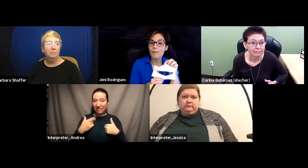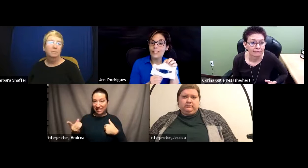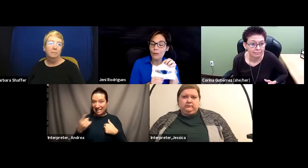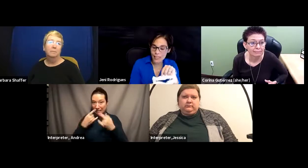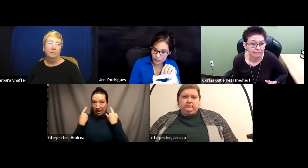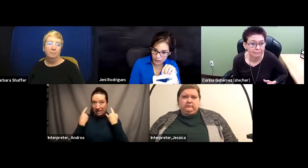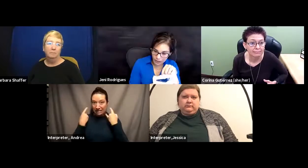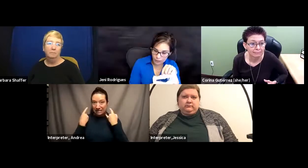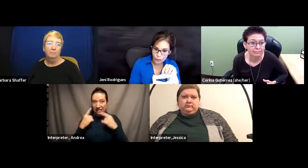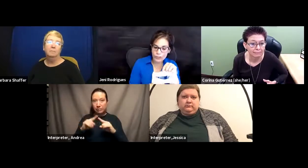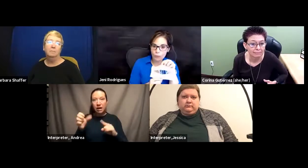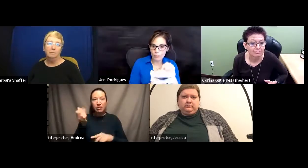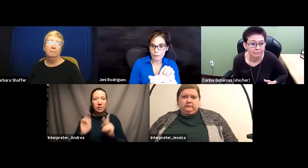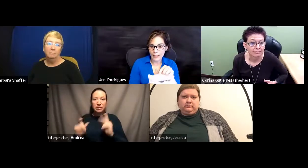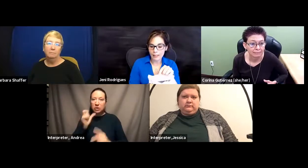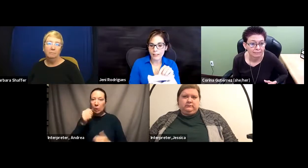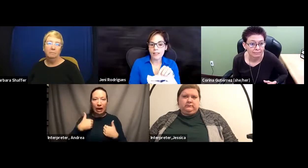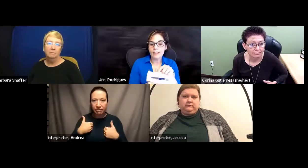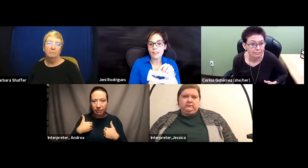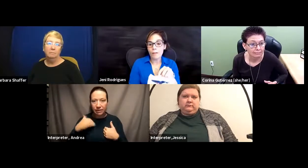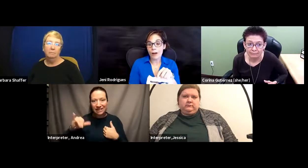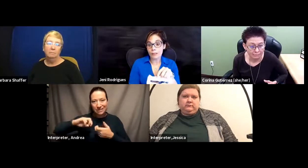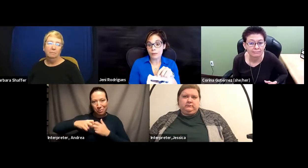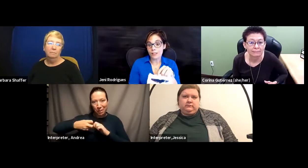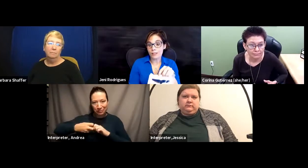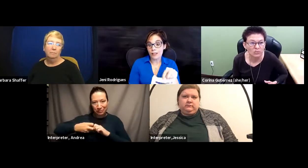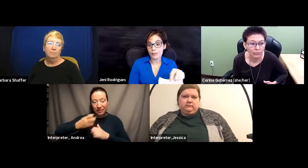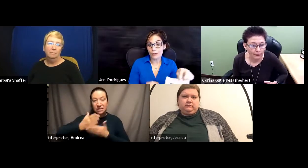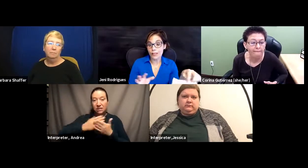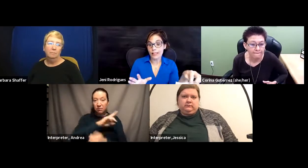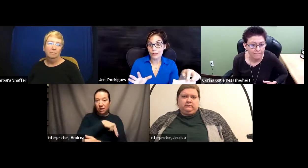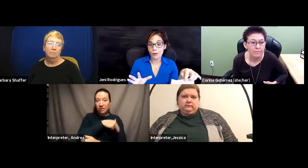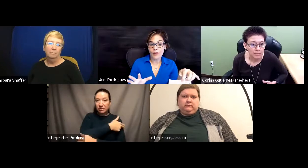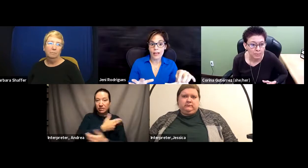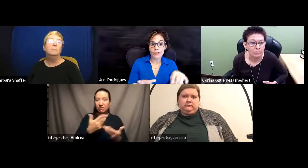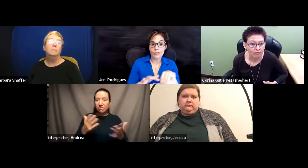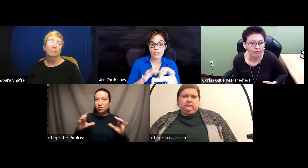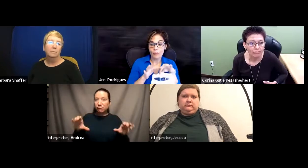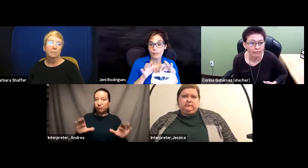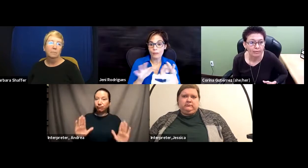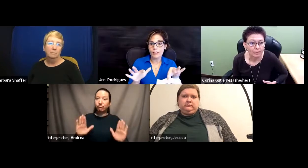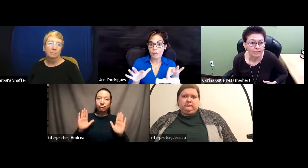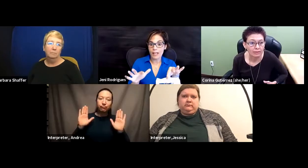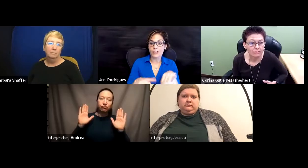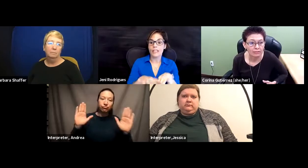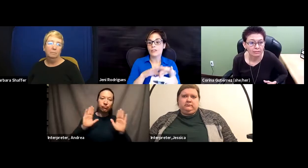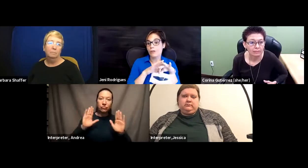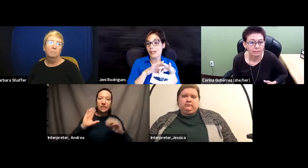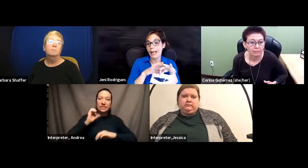but nobody else does, which is problematic. Some hospitals have done great things where they actually put them in the supply chain so that